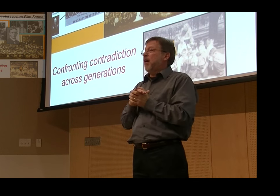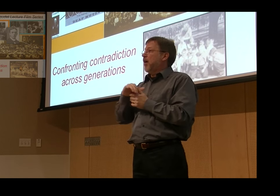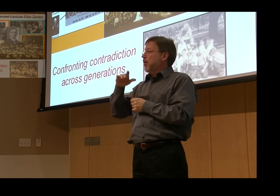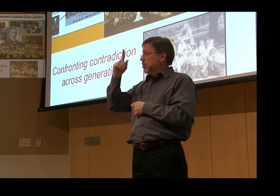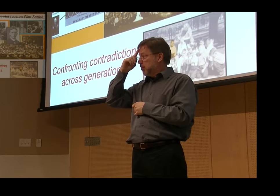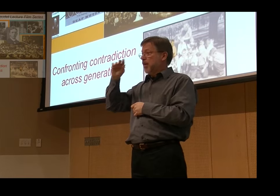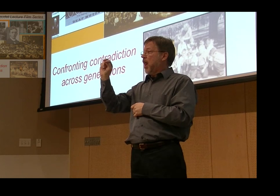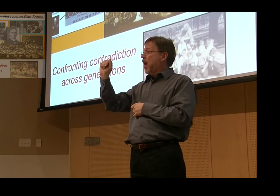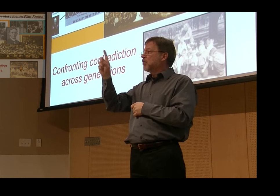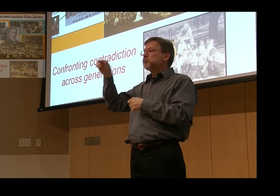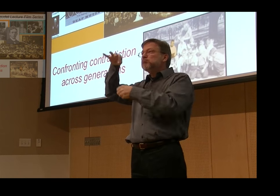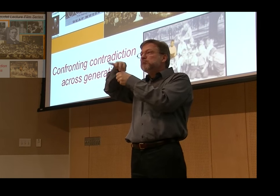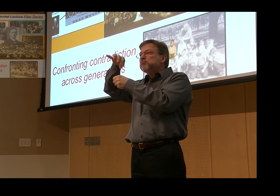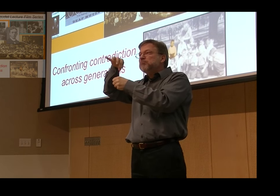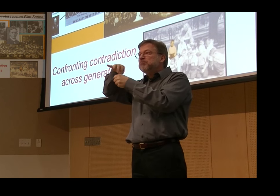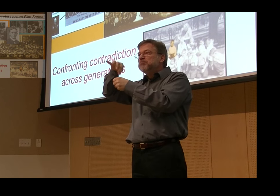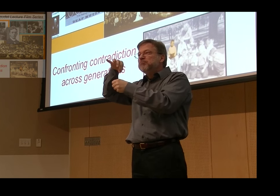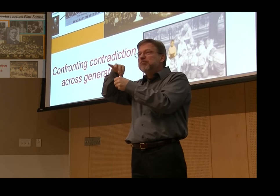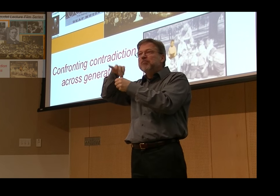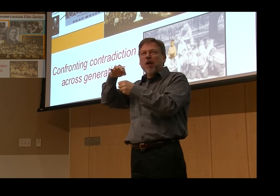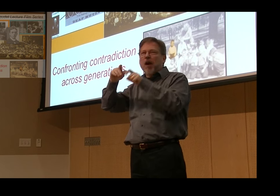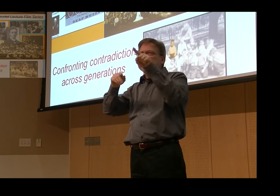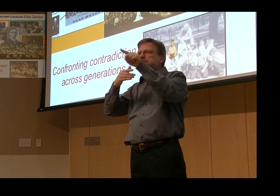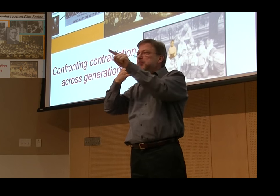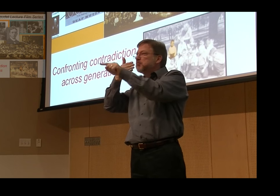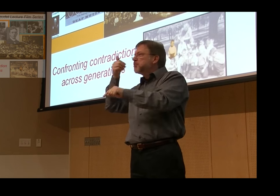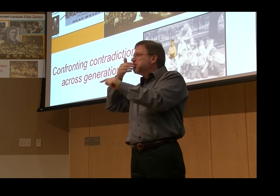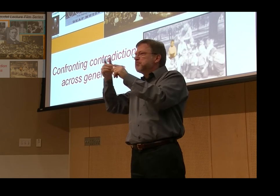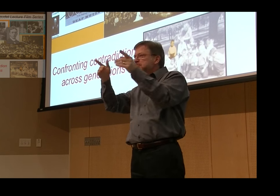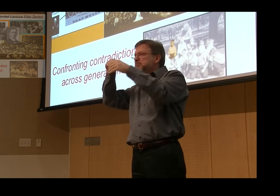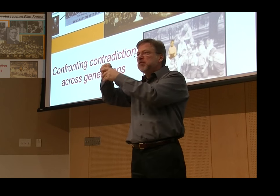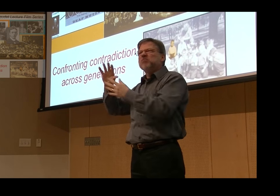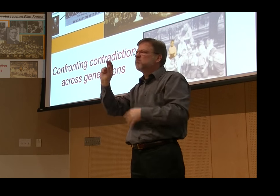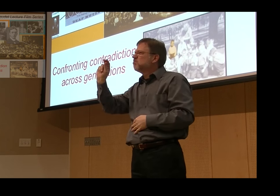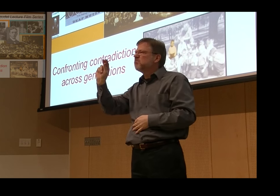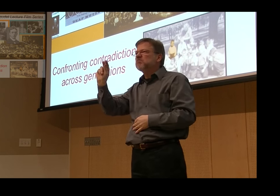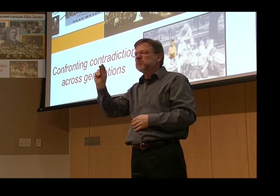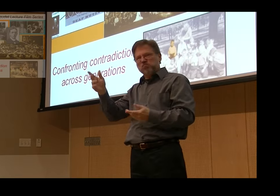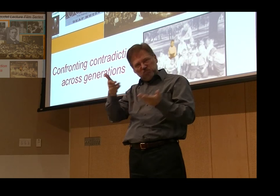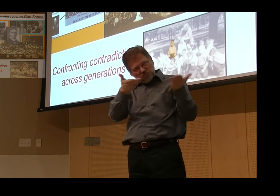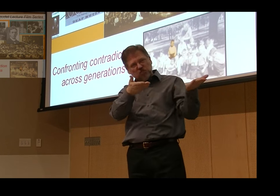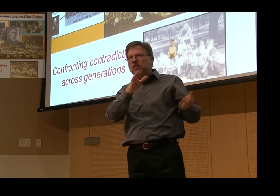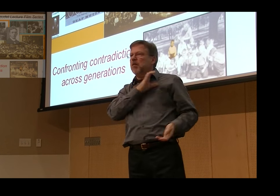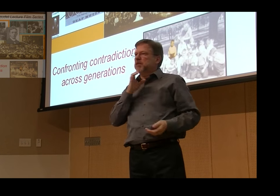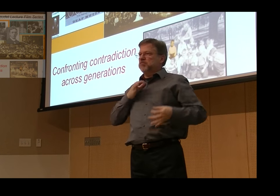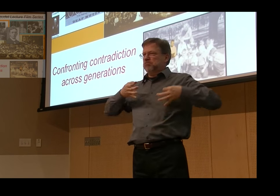planning of who was being signed on the films was not